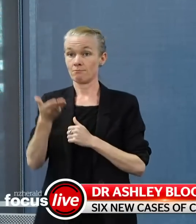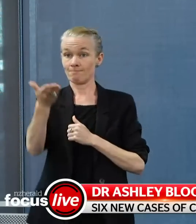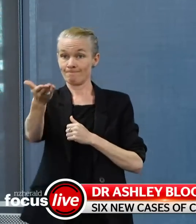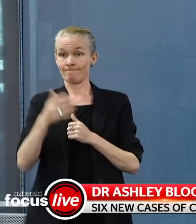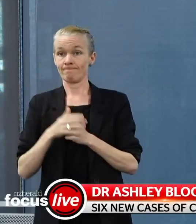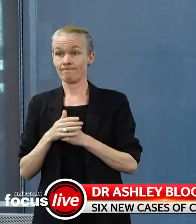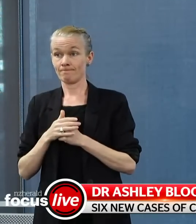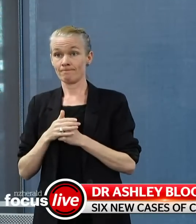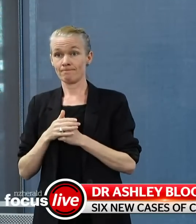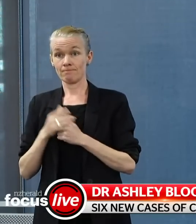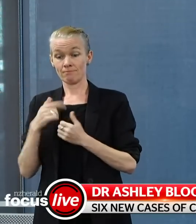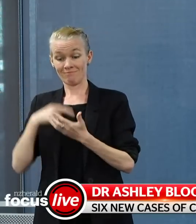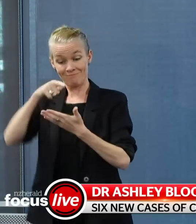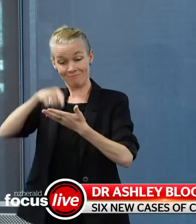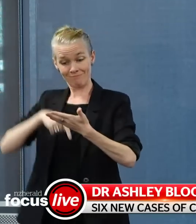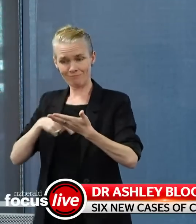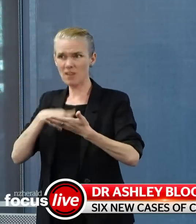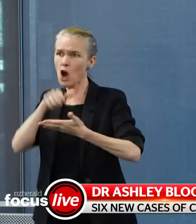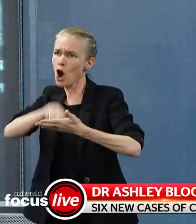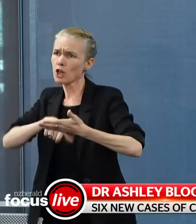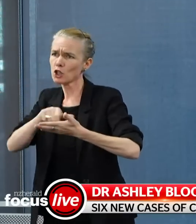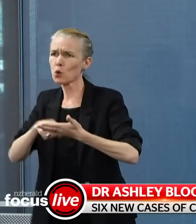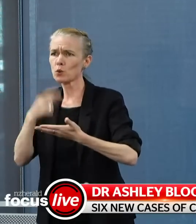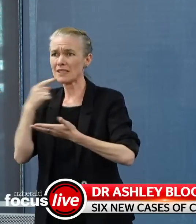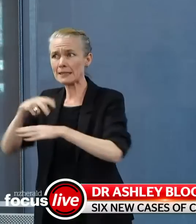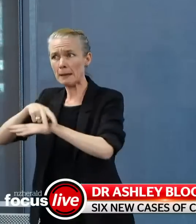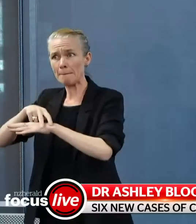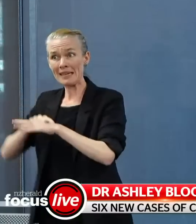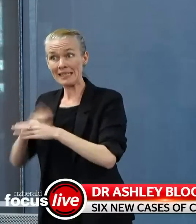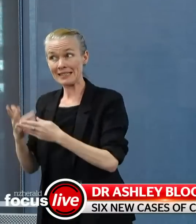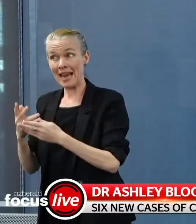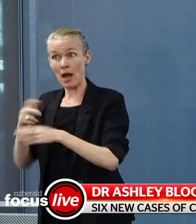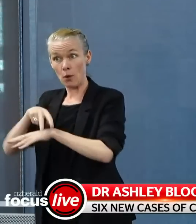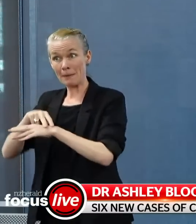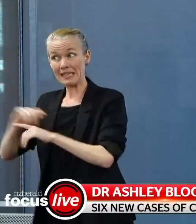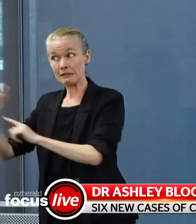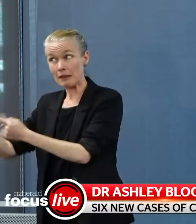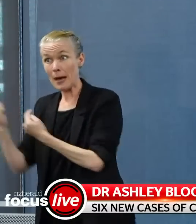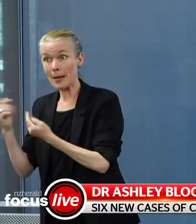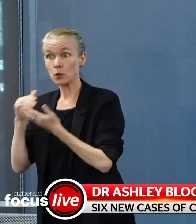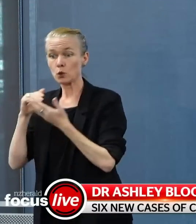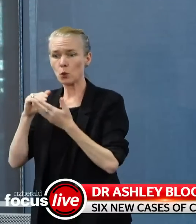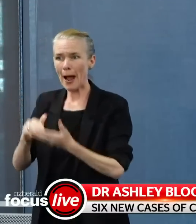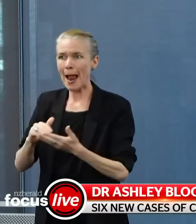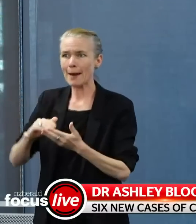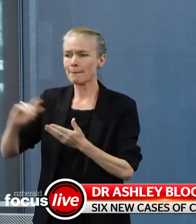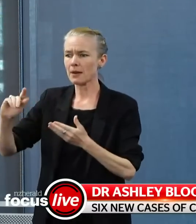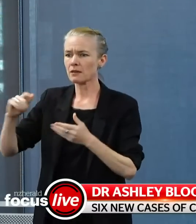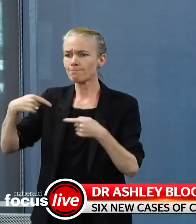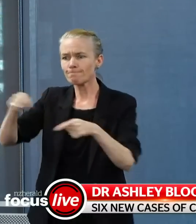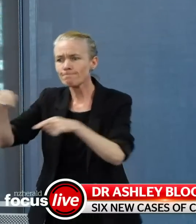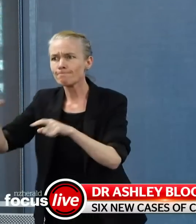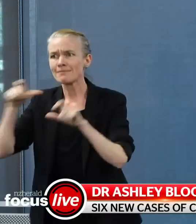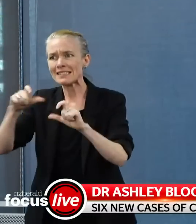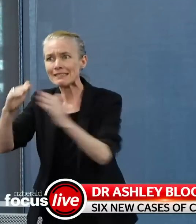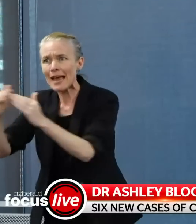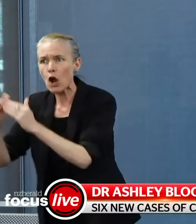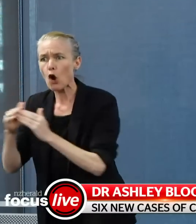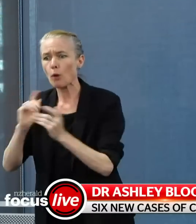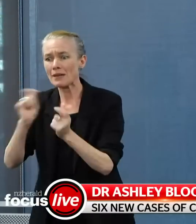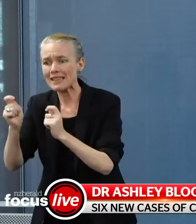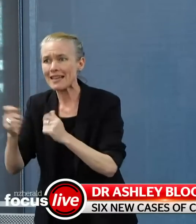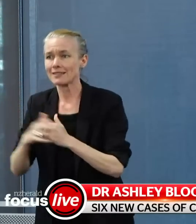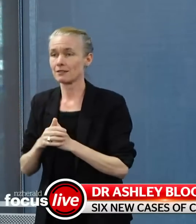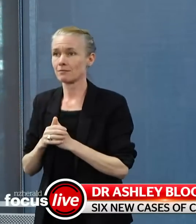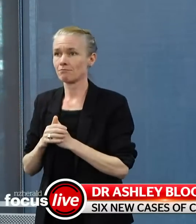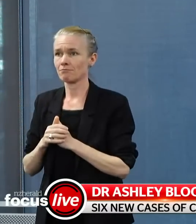Mount Roskill cluster. What has their role been in this? So just generally on contact tracing, we do work with